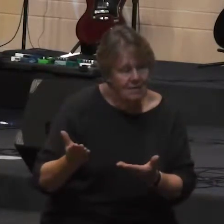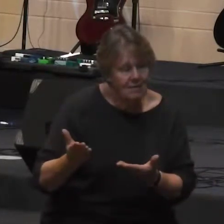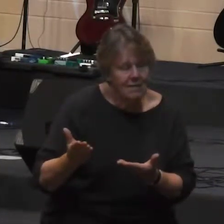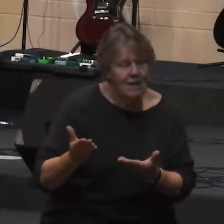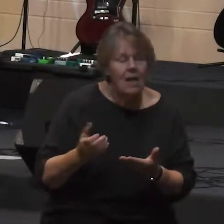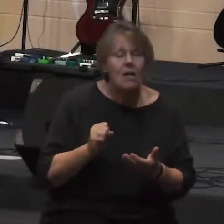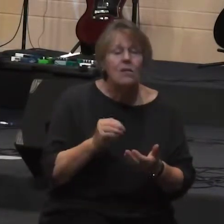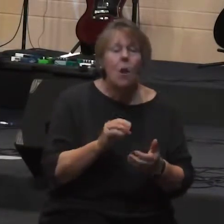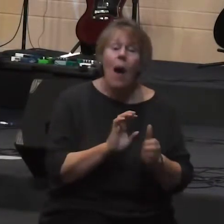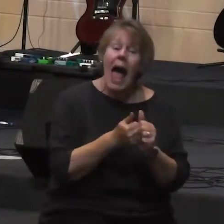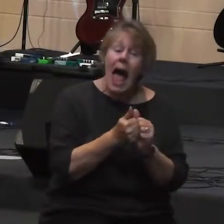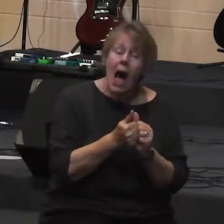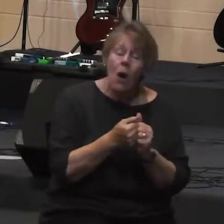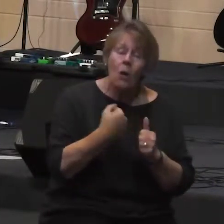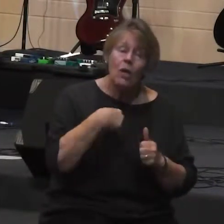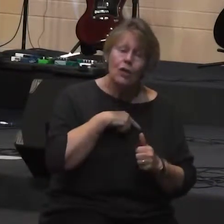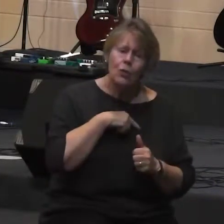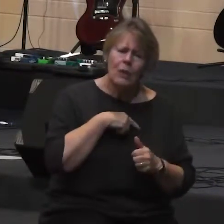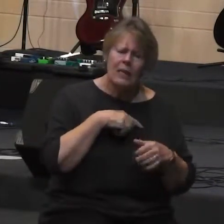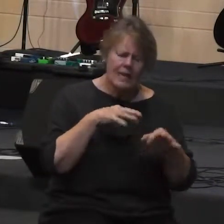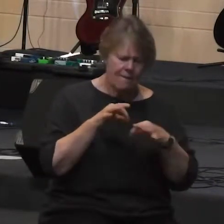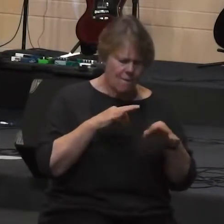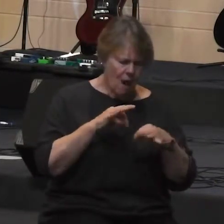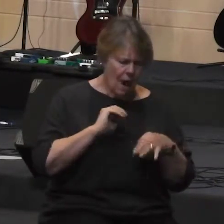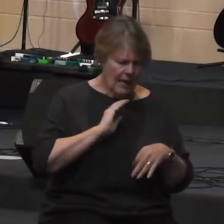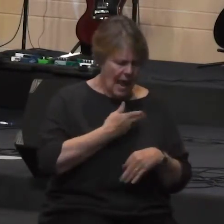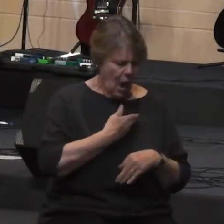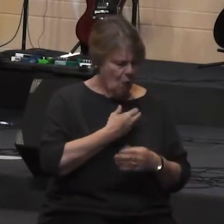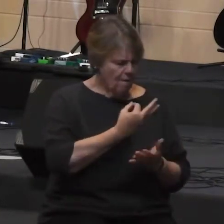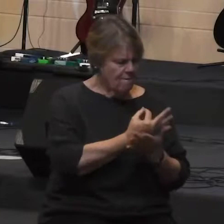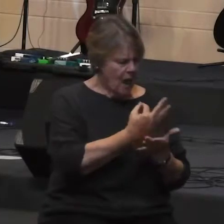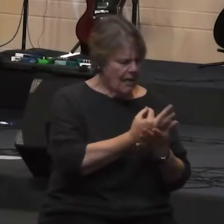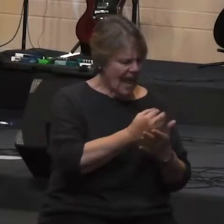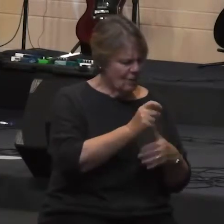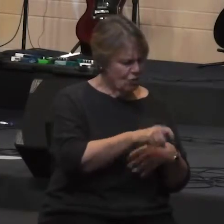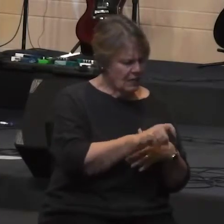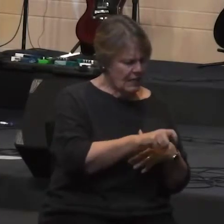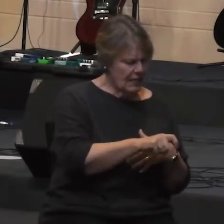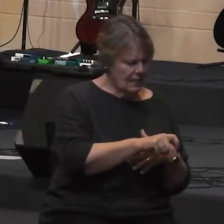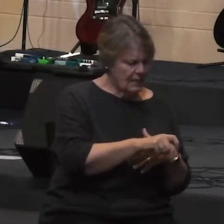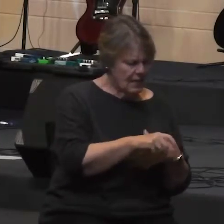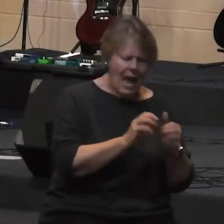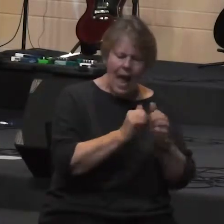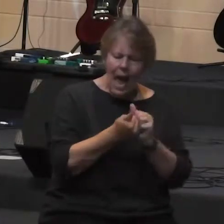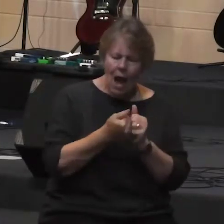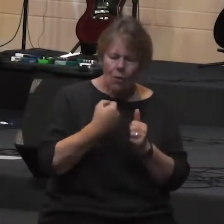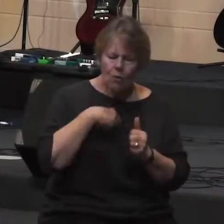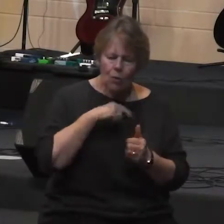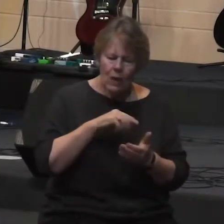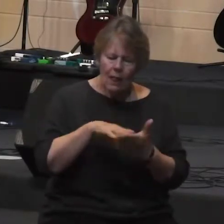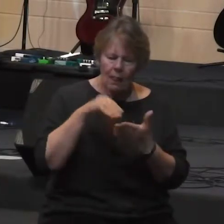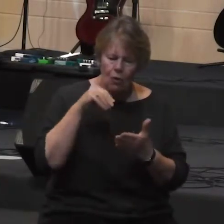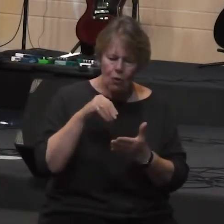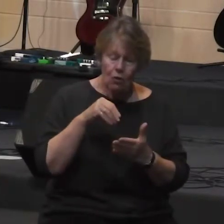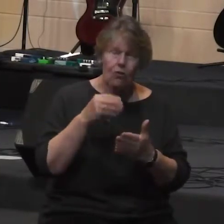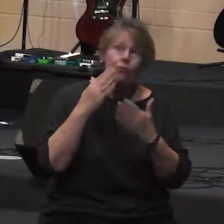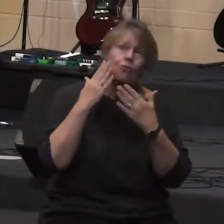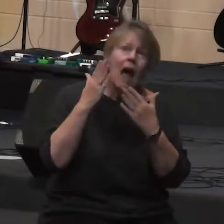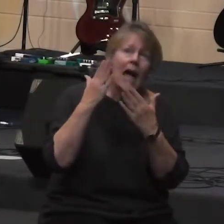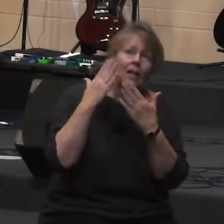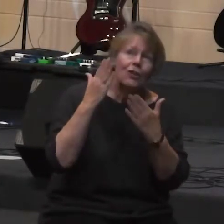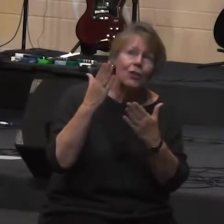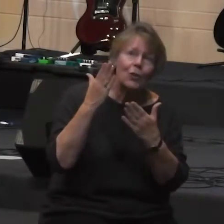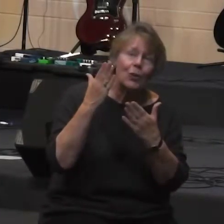do we define our financial needs and how do we learn gratitude based on a vision